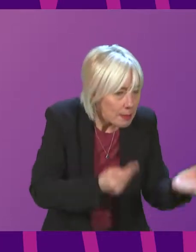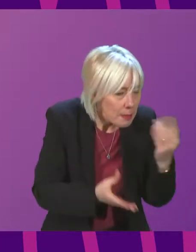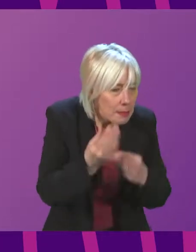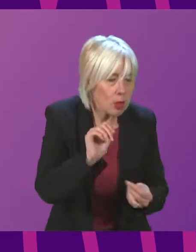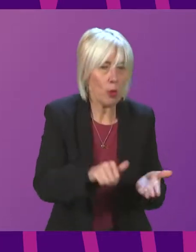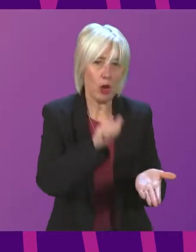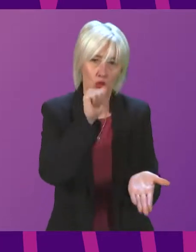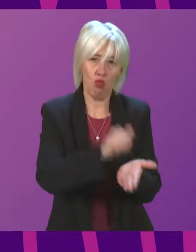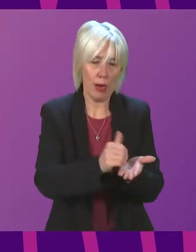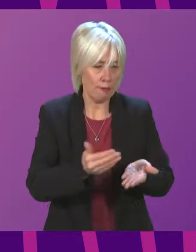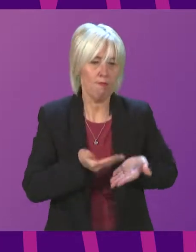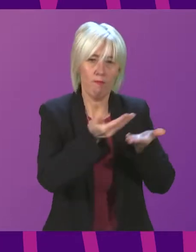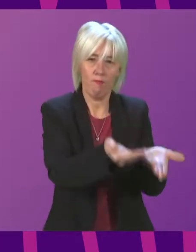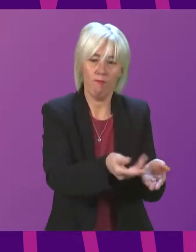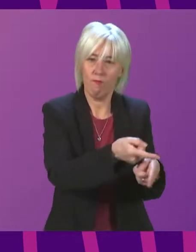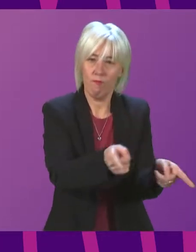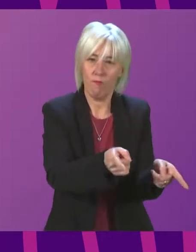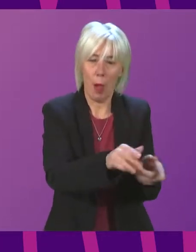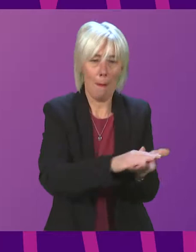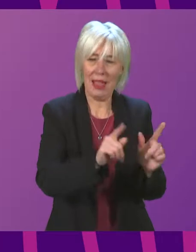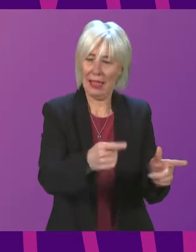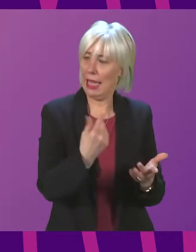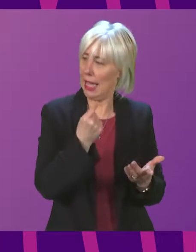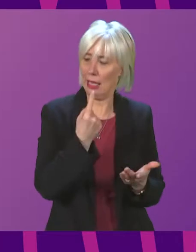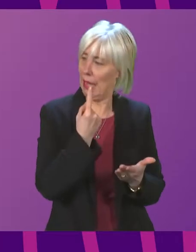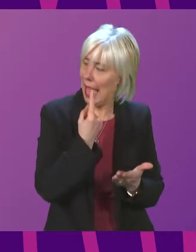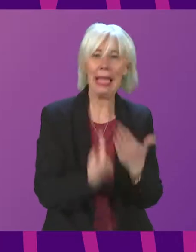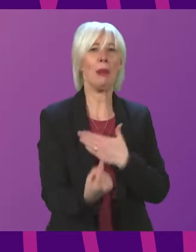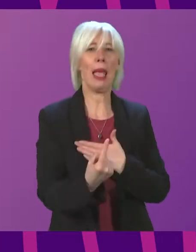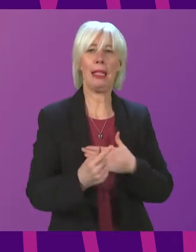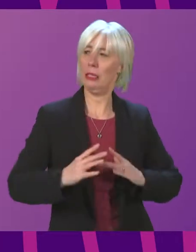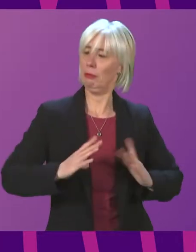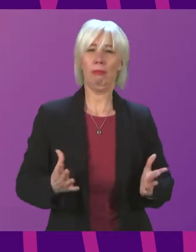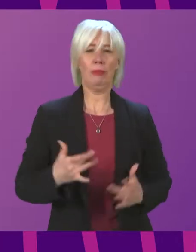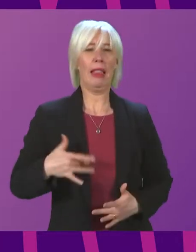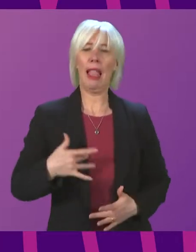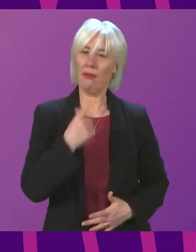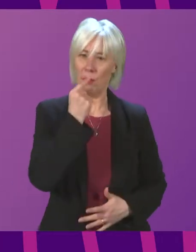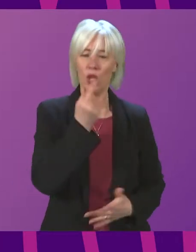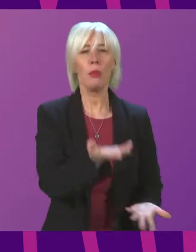is in place so that folks can lead as free and independent lives as possible.